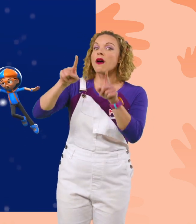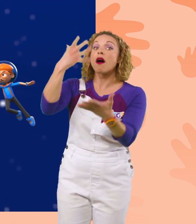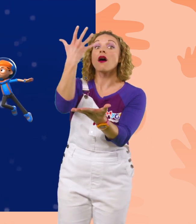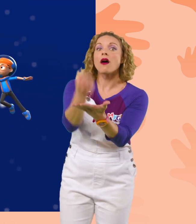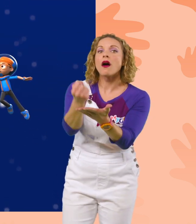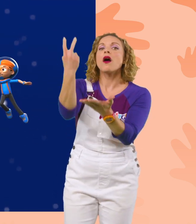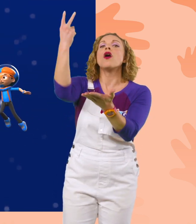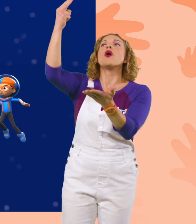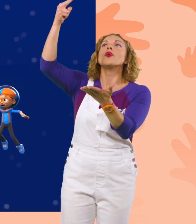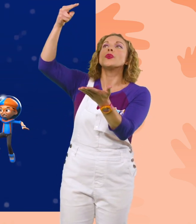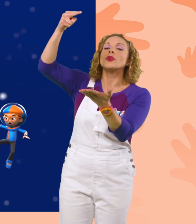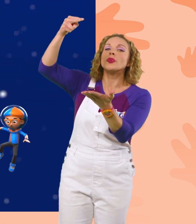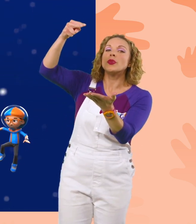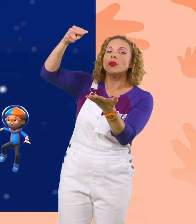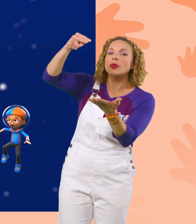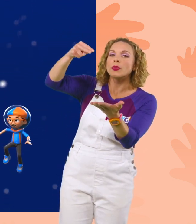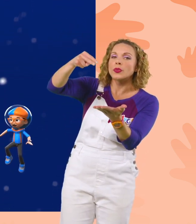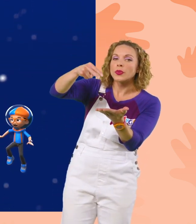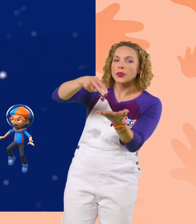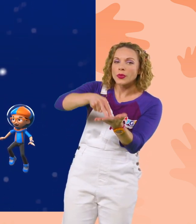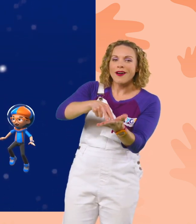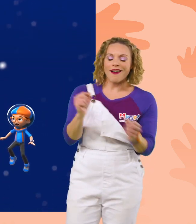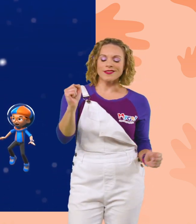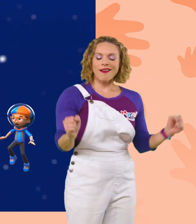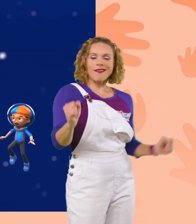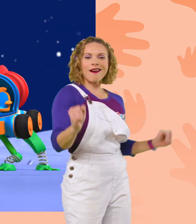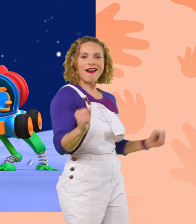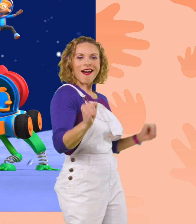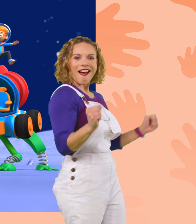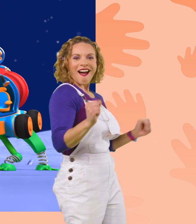slowly pulling us back down! Cha-cha-cha-cha-cha-cha-cha-cha!